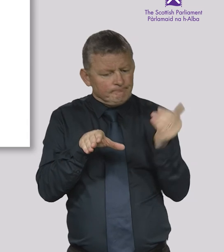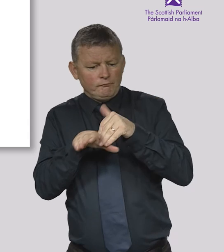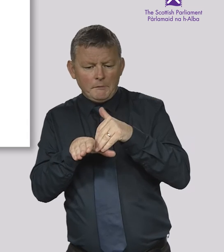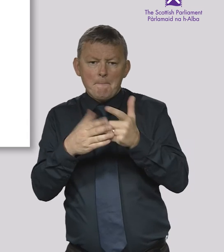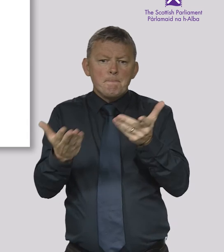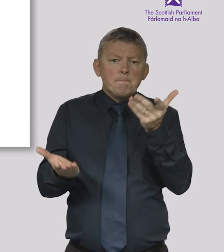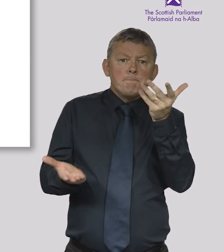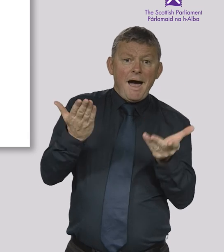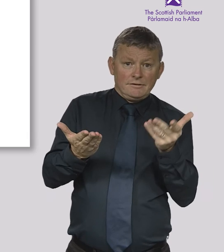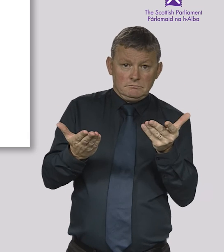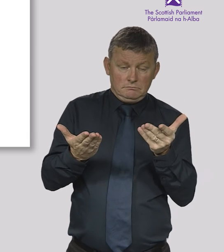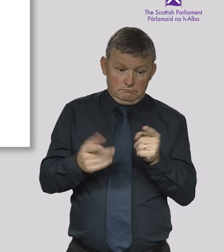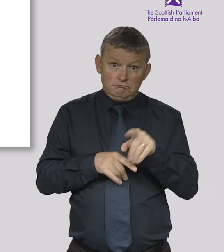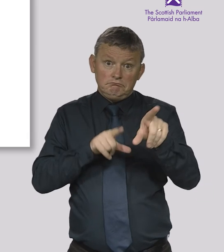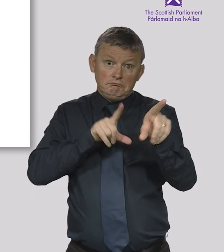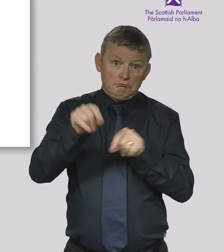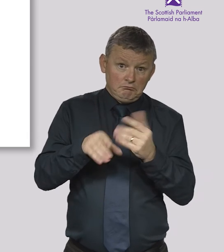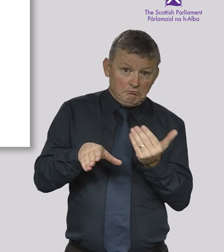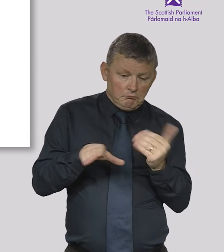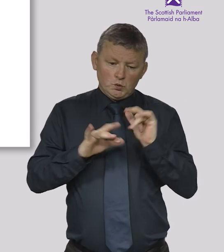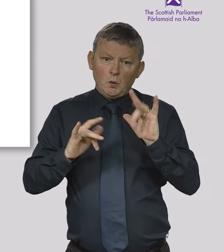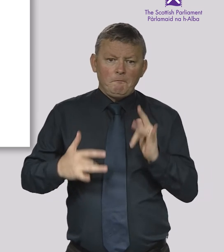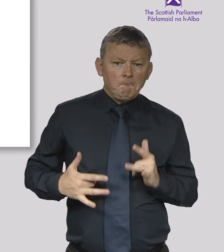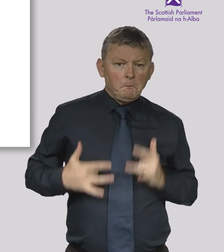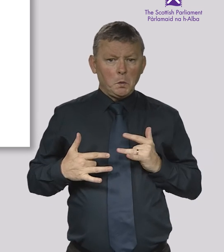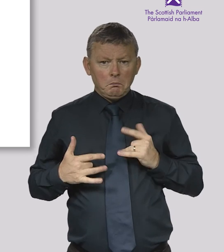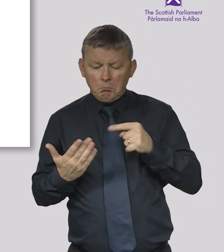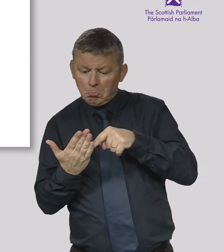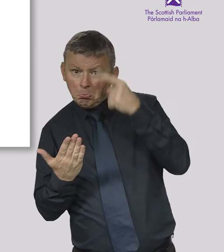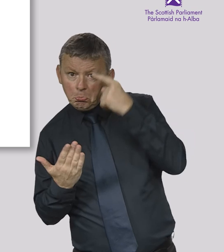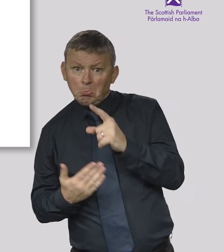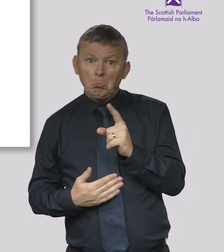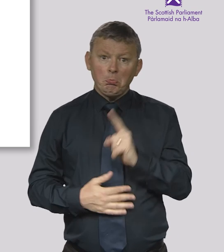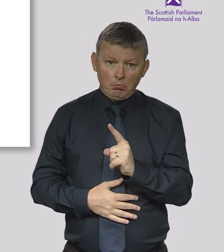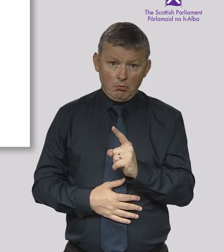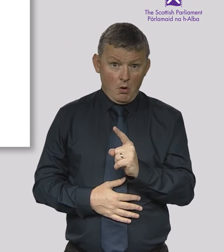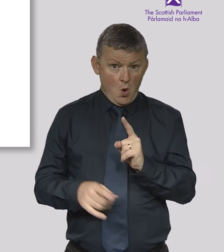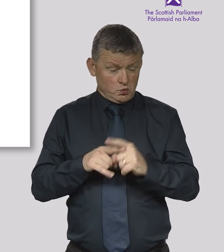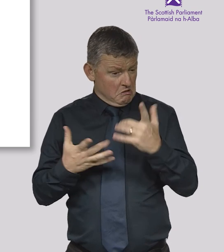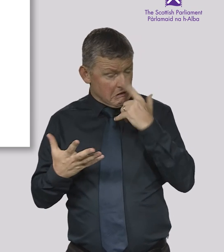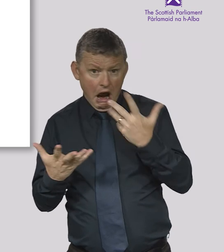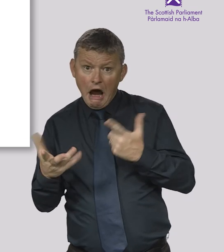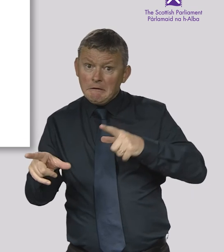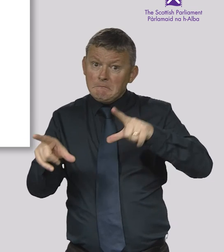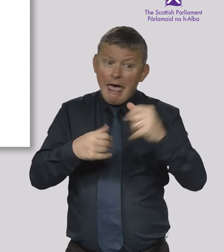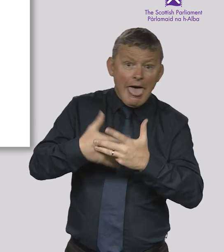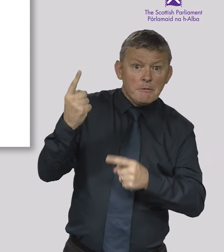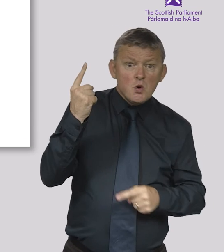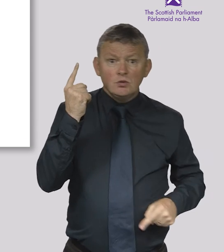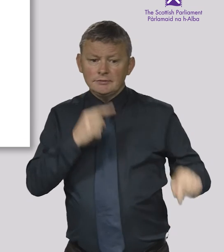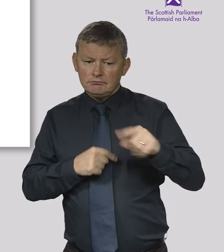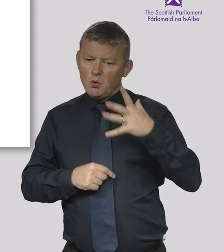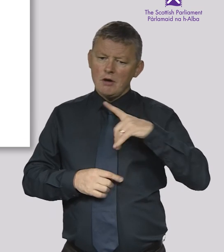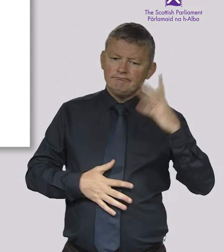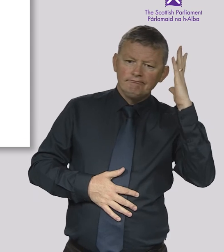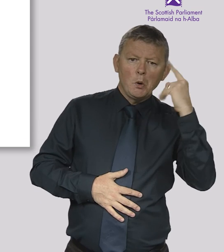Parliament. Committees invite members of the public to give their views on the issues they are considering. They